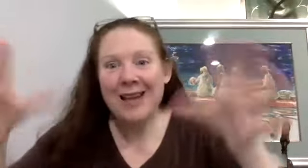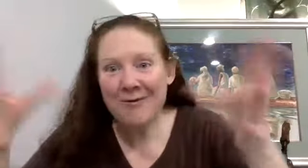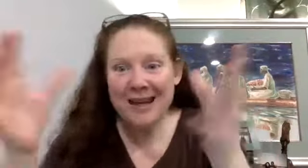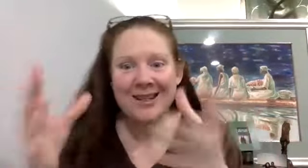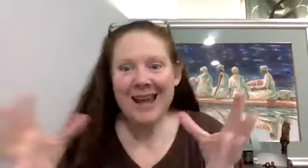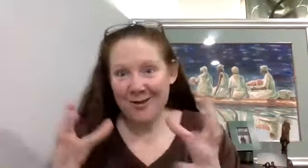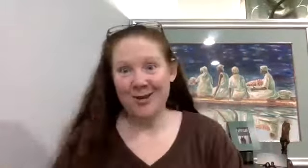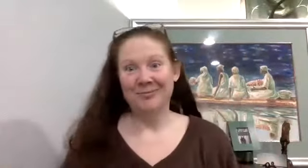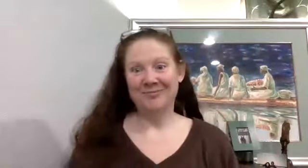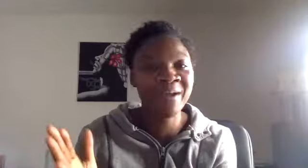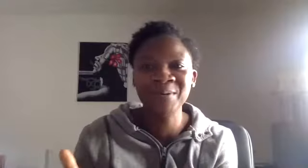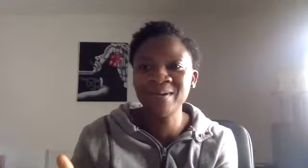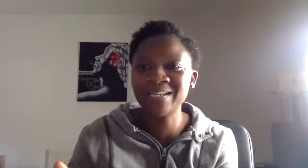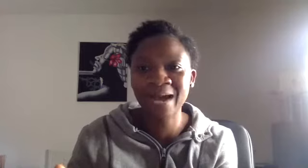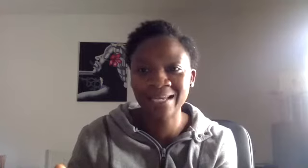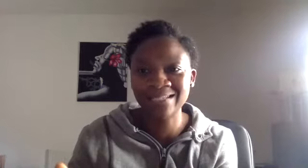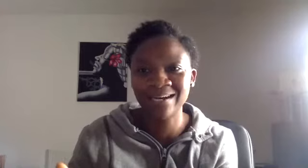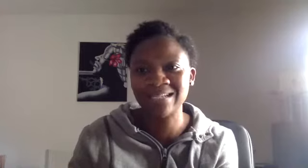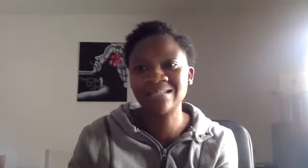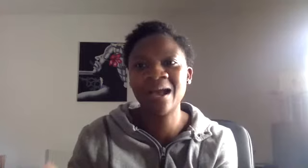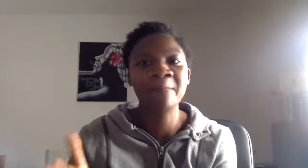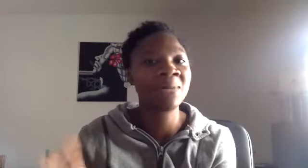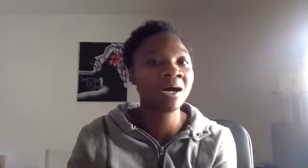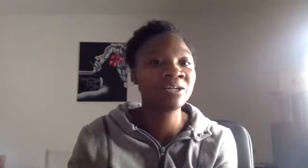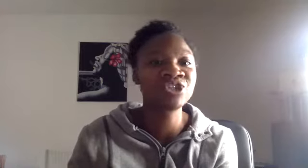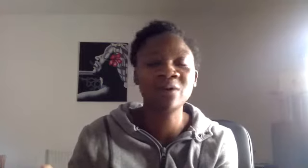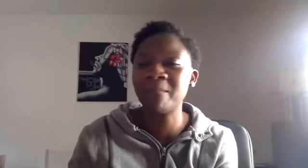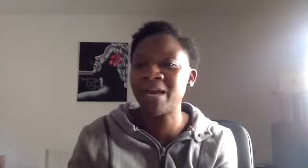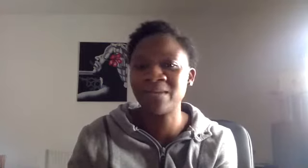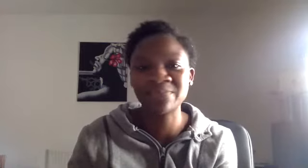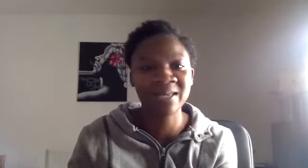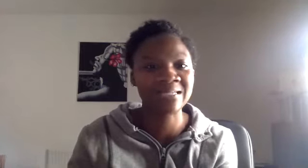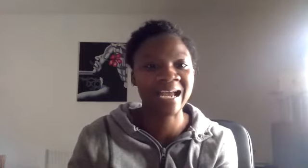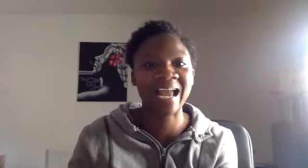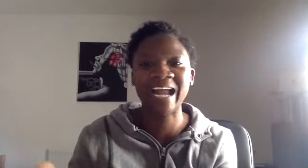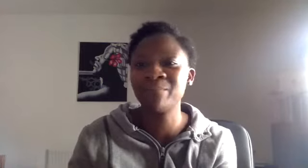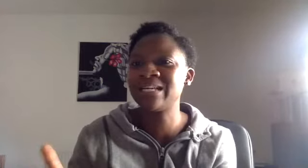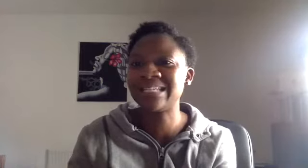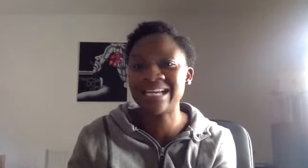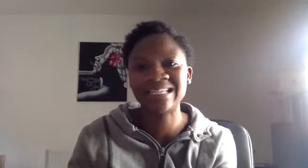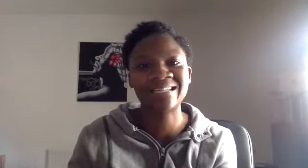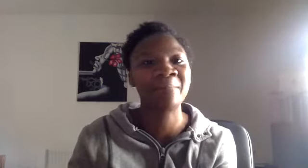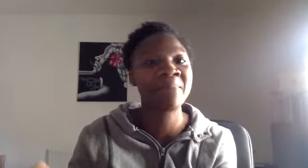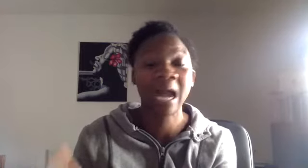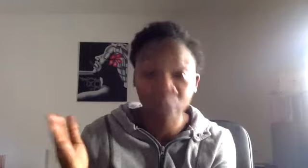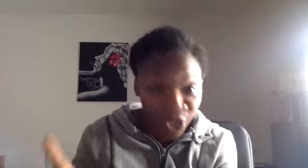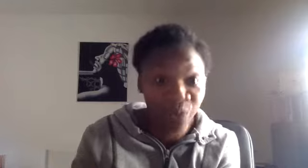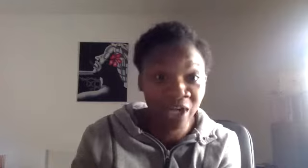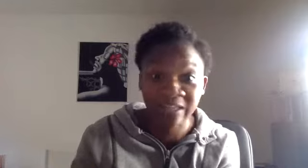love thing together. February is Valentine's. March, maybe it's Mother's Day. April is Easter. And we go on like this.